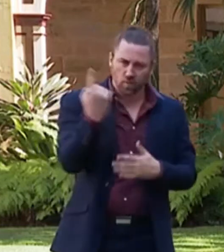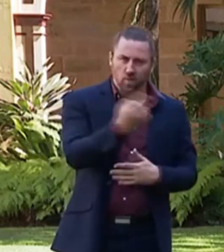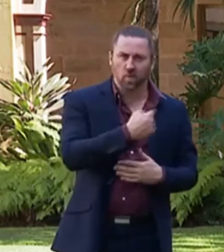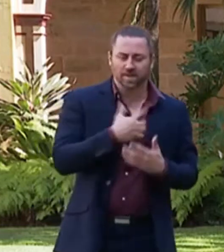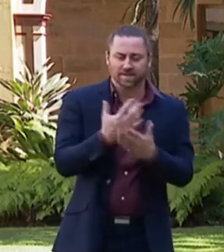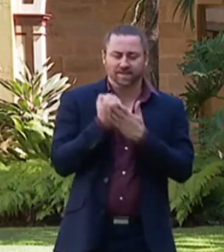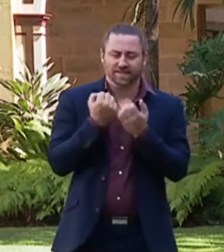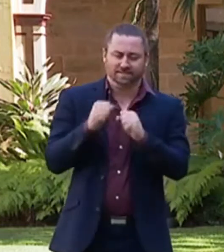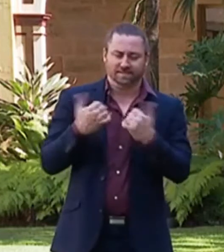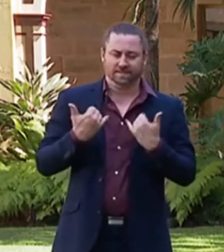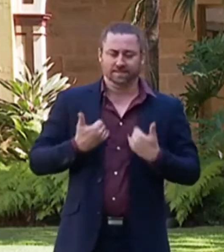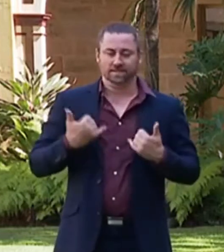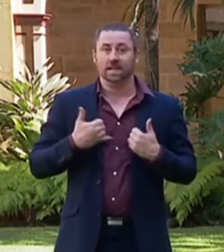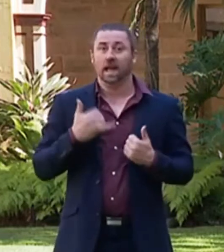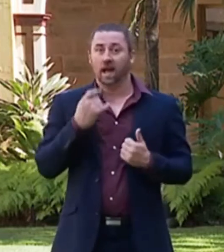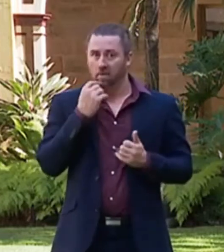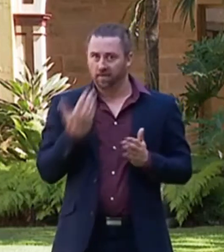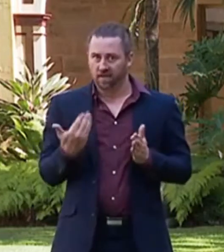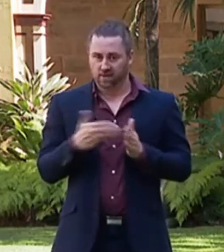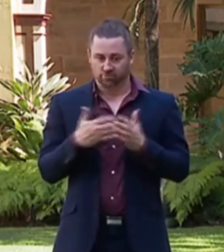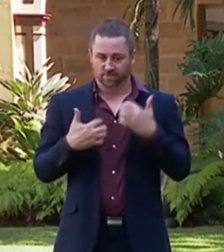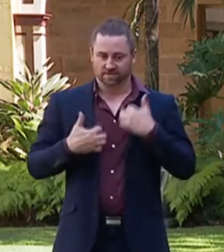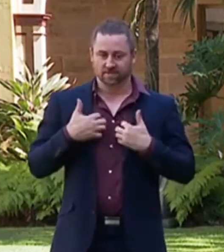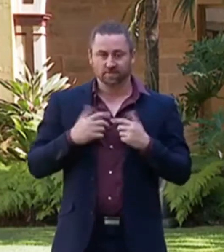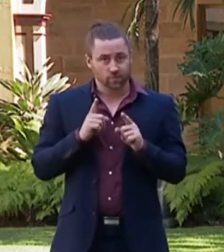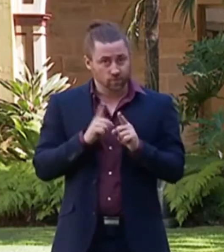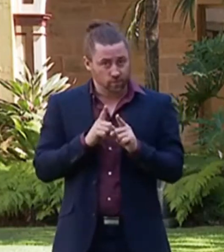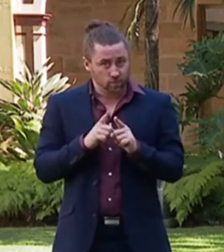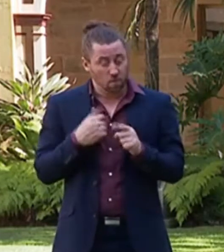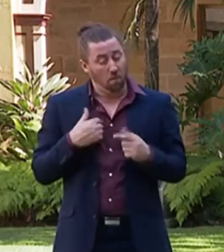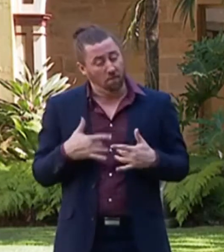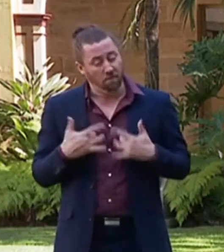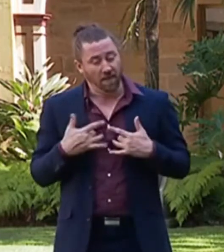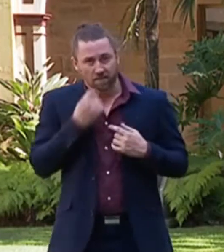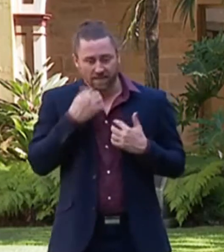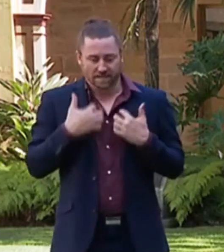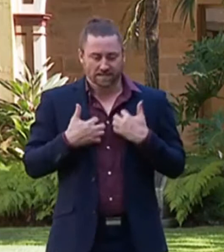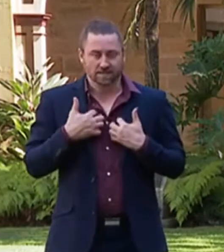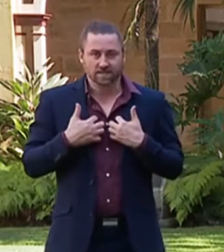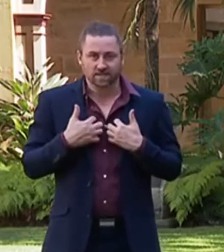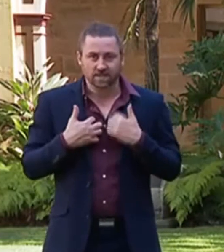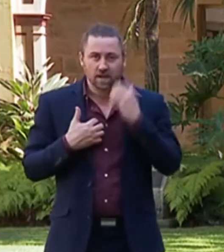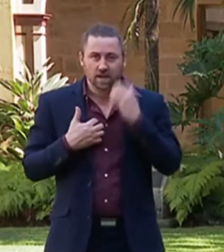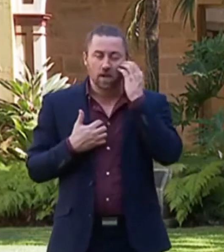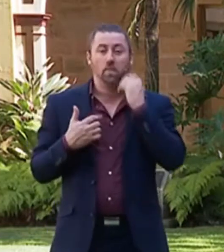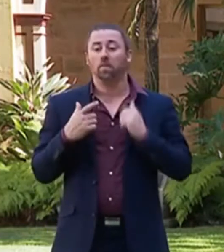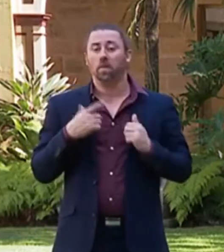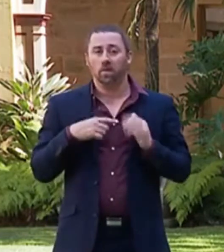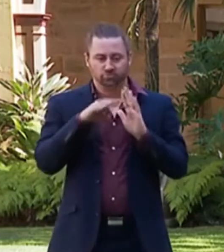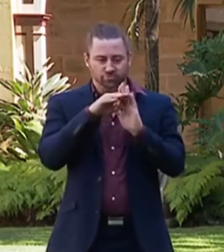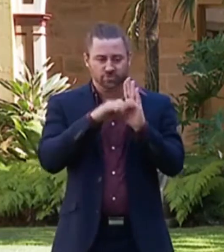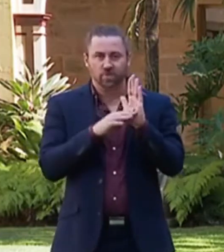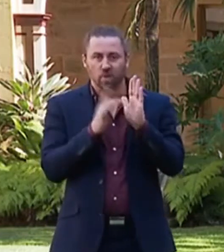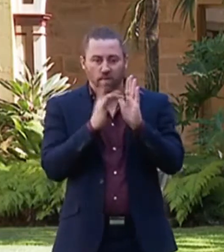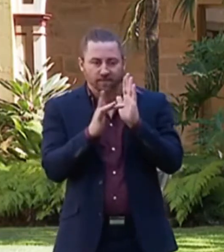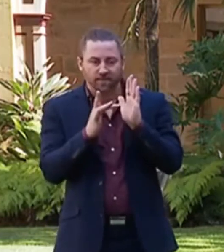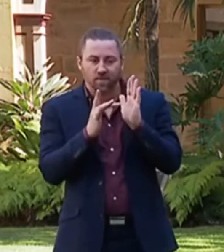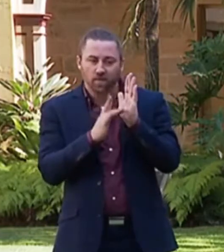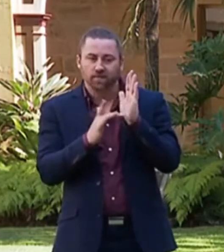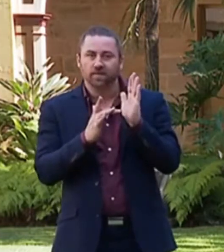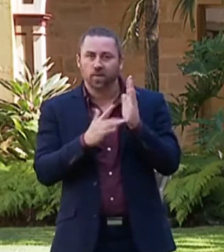Now exciting news today, I believe, in terms of releasing a lot of those restrictions and getting